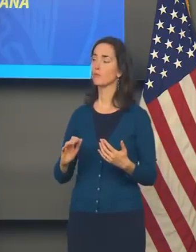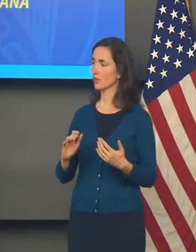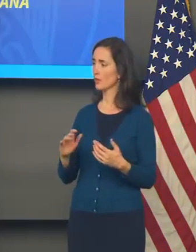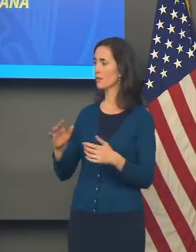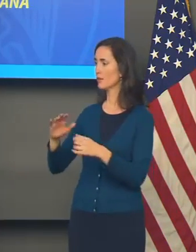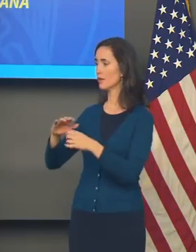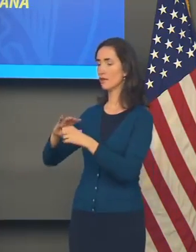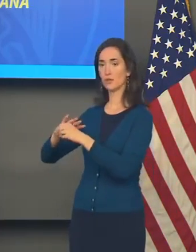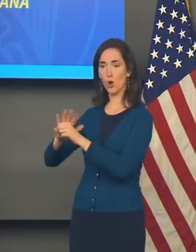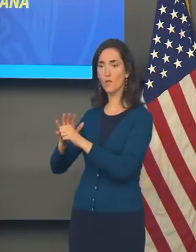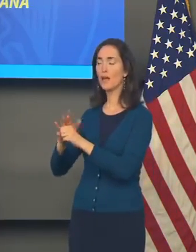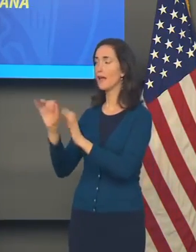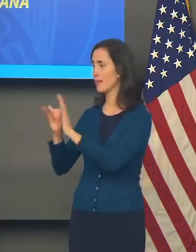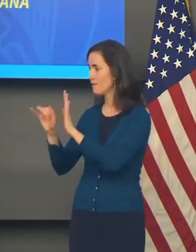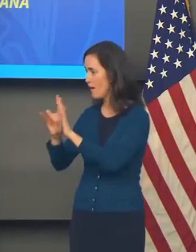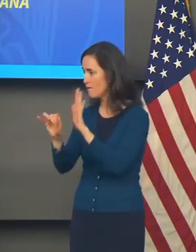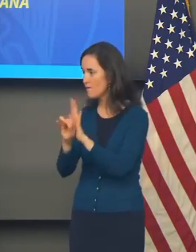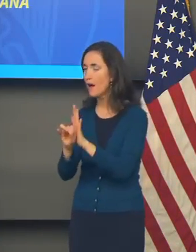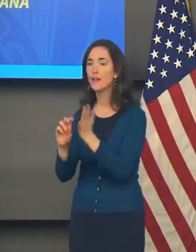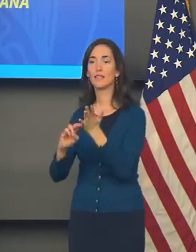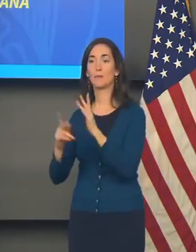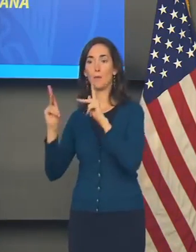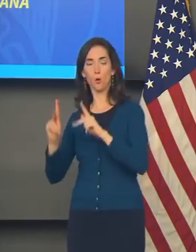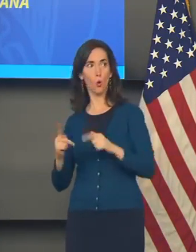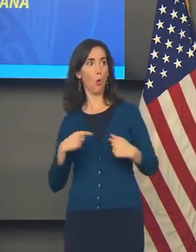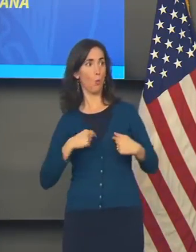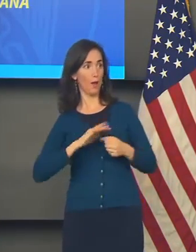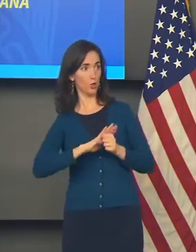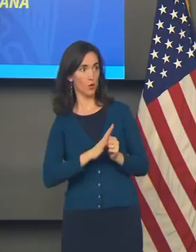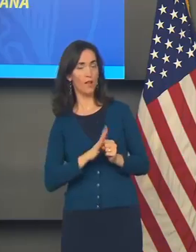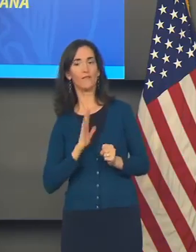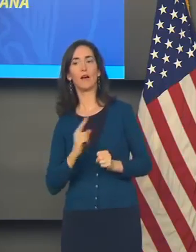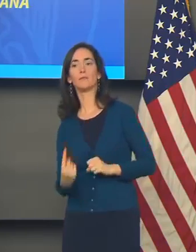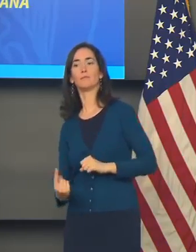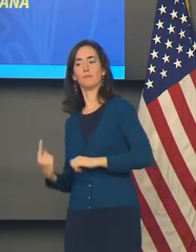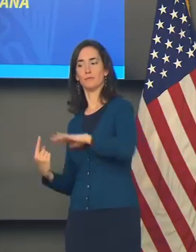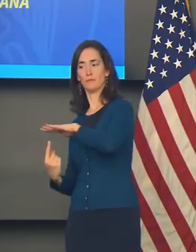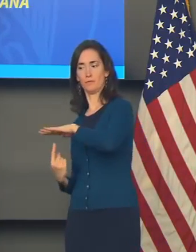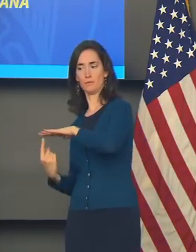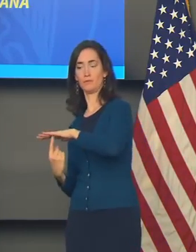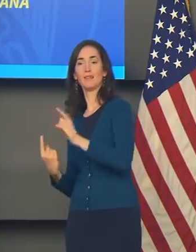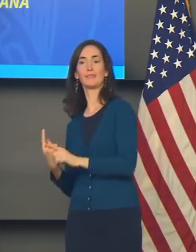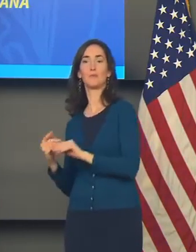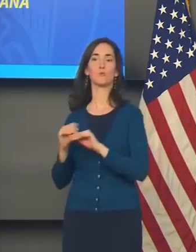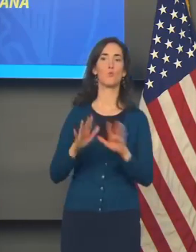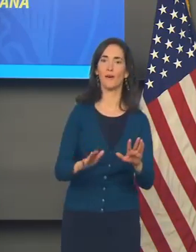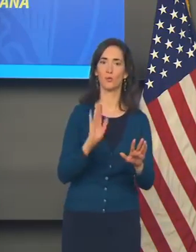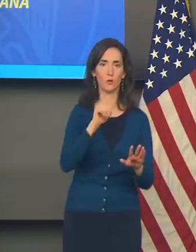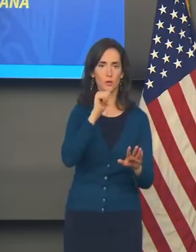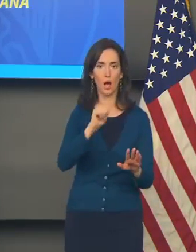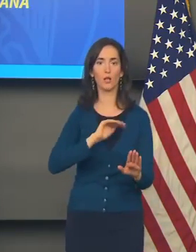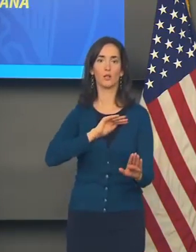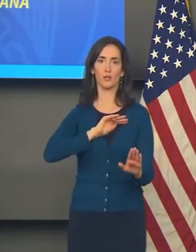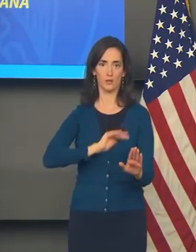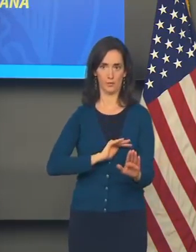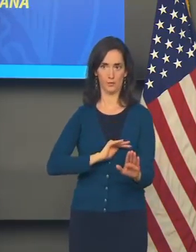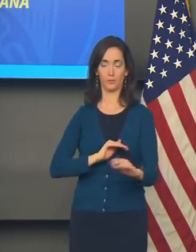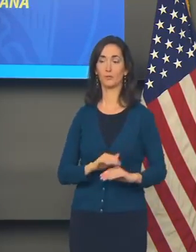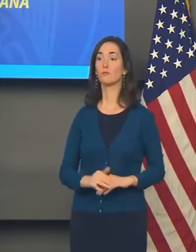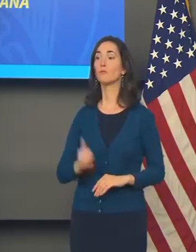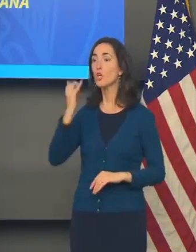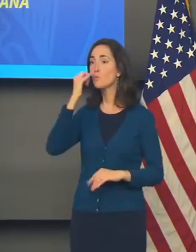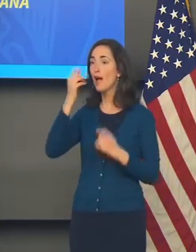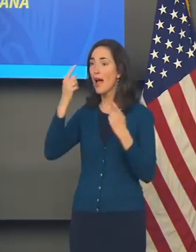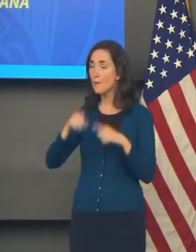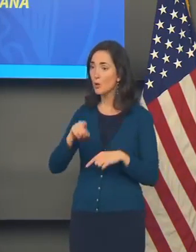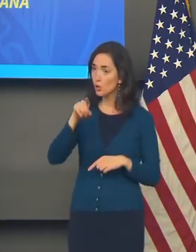to be careful to quarantine and reduce the spread of that. If you are diagnosed with COVID and